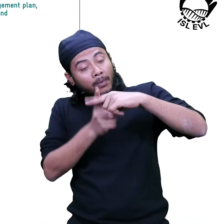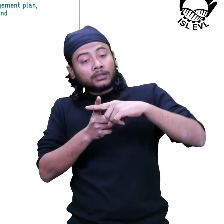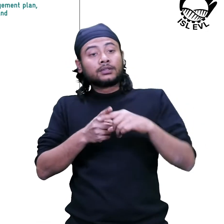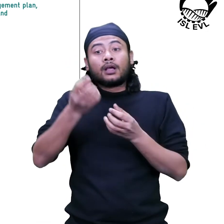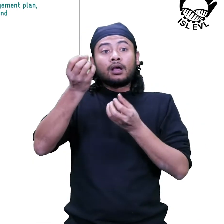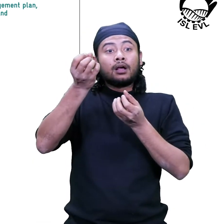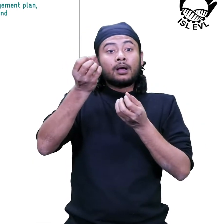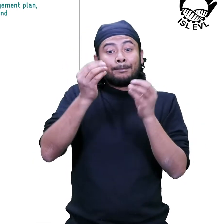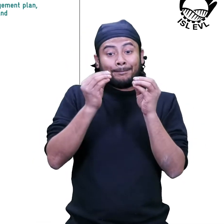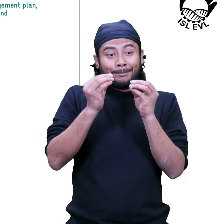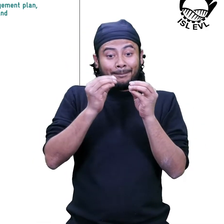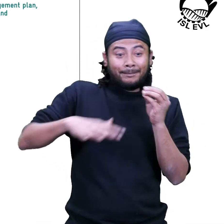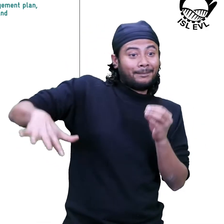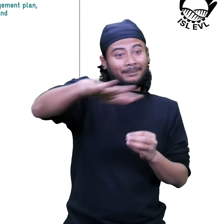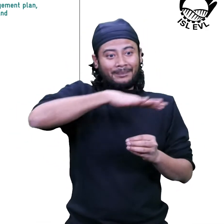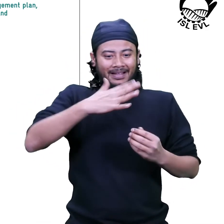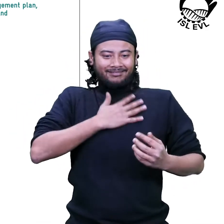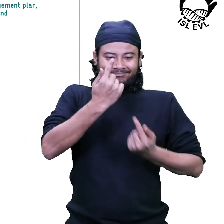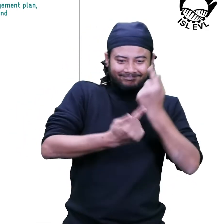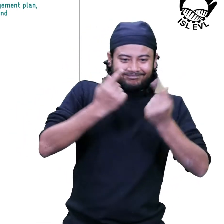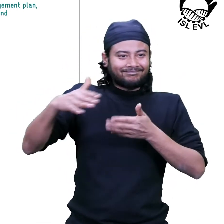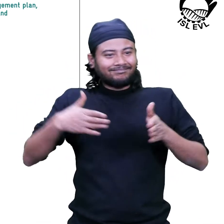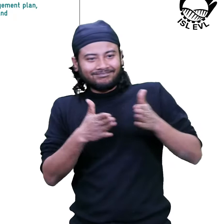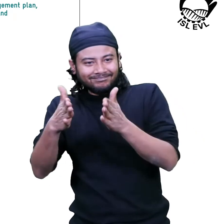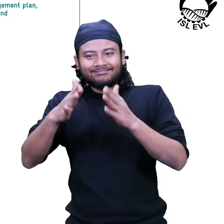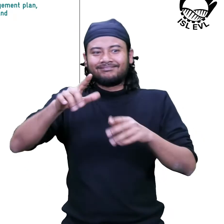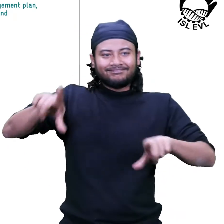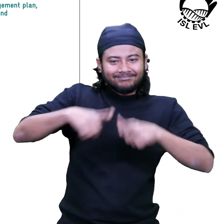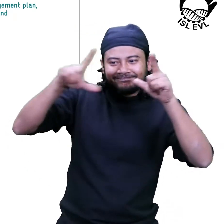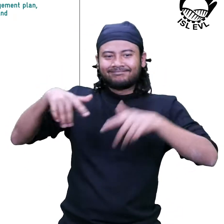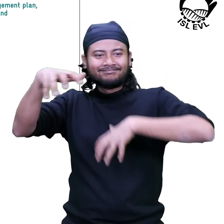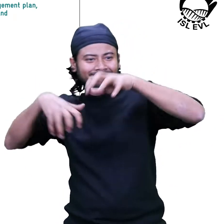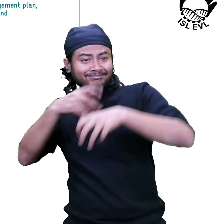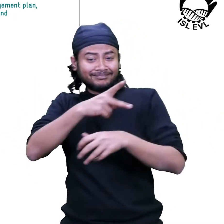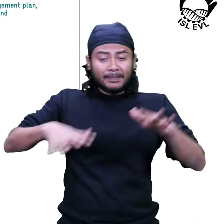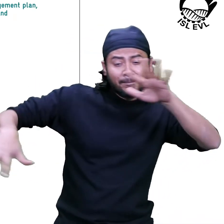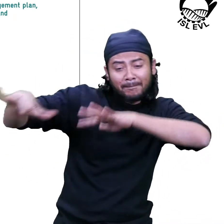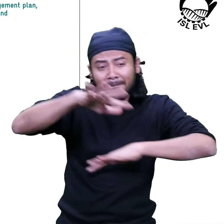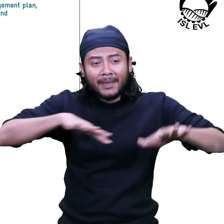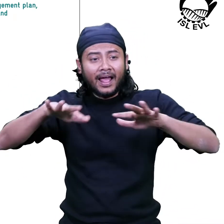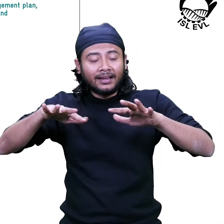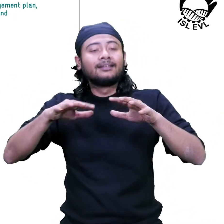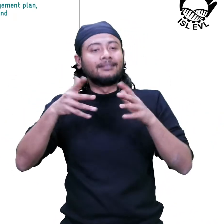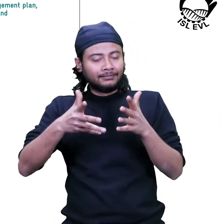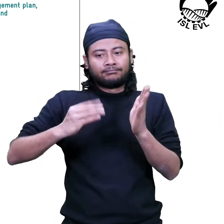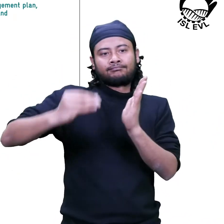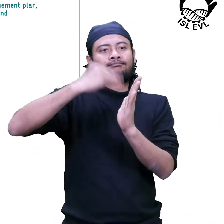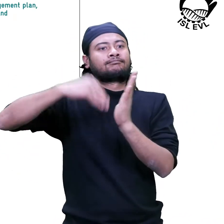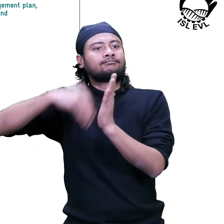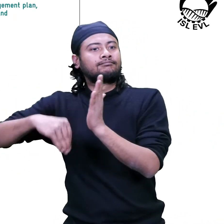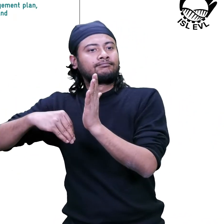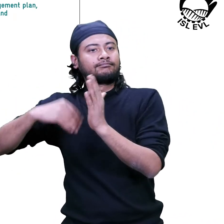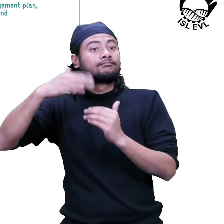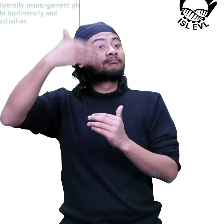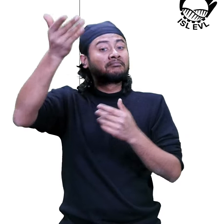biodiversity management plan to help address concerns relating to biodiversity and the impacts